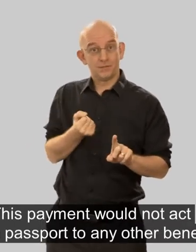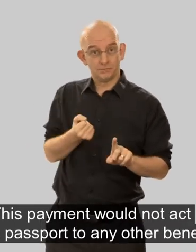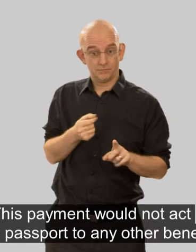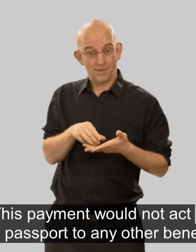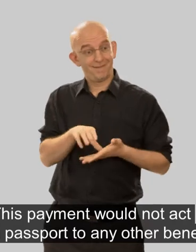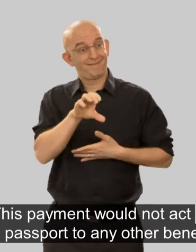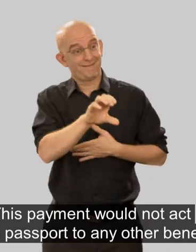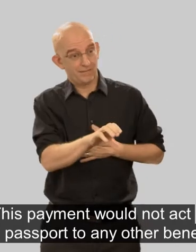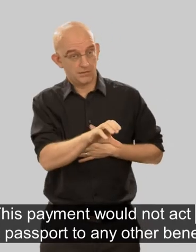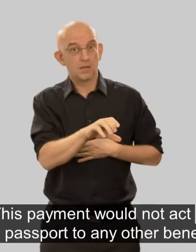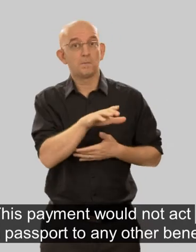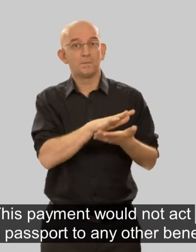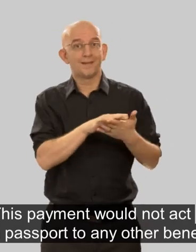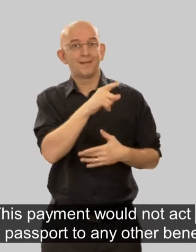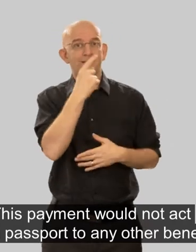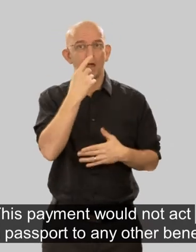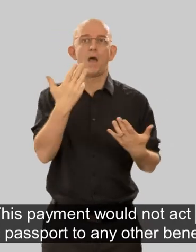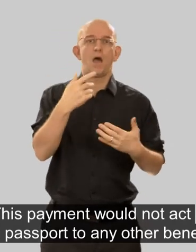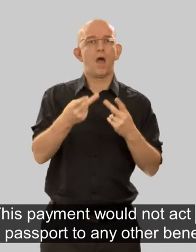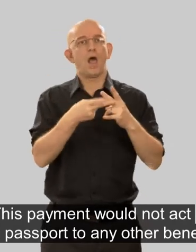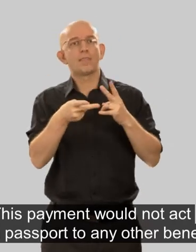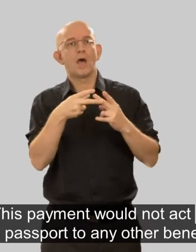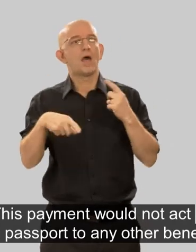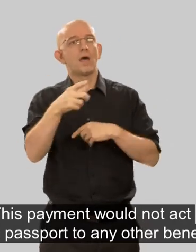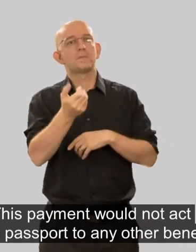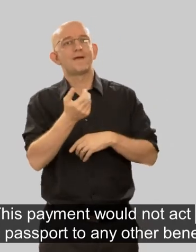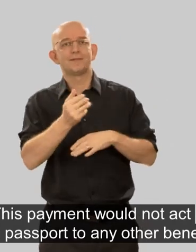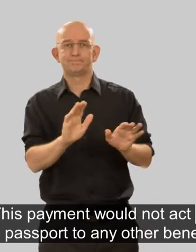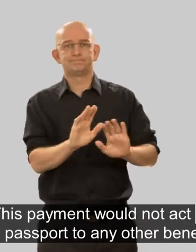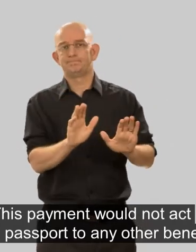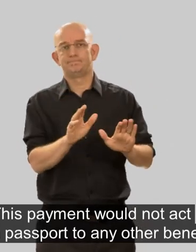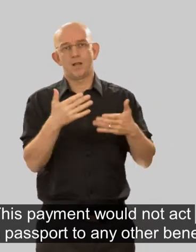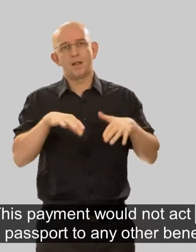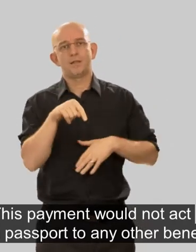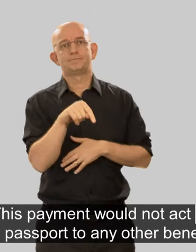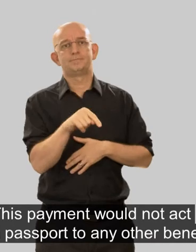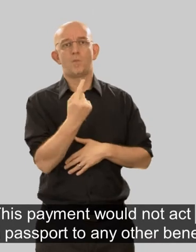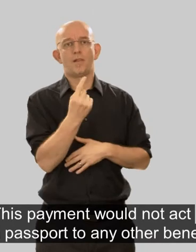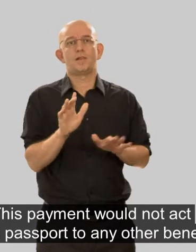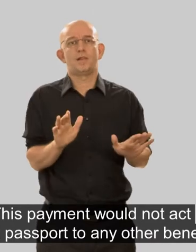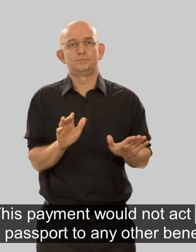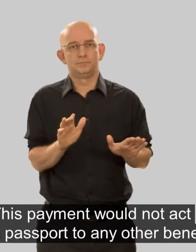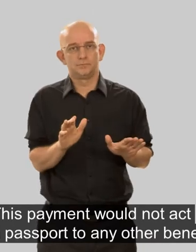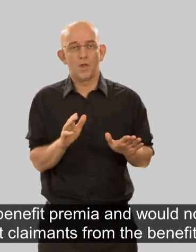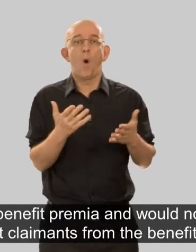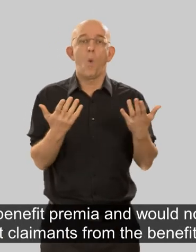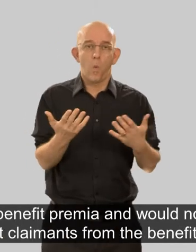this payment would not act as a passport to any other benefit or benefit premia